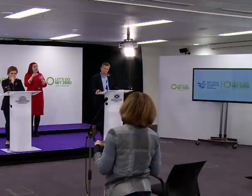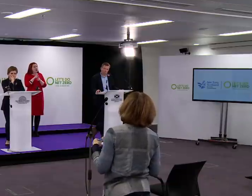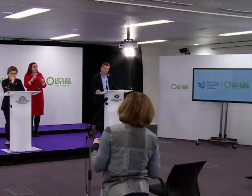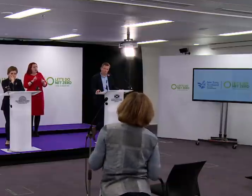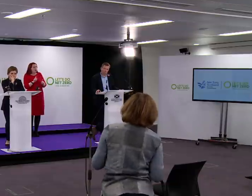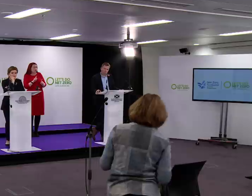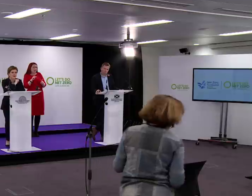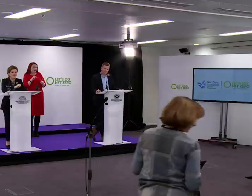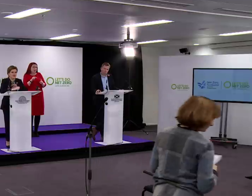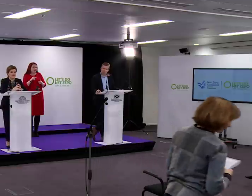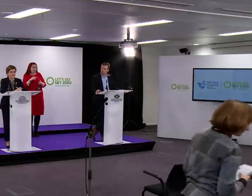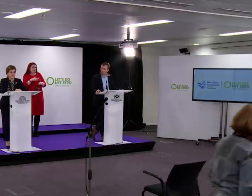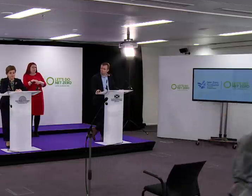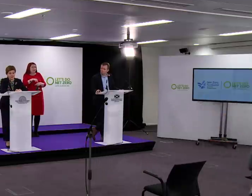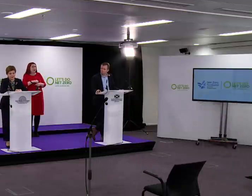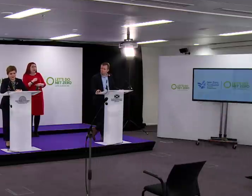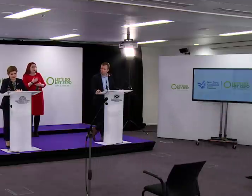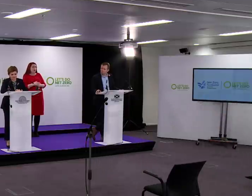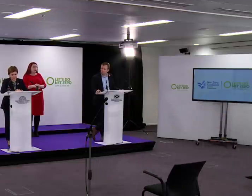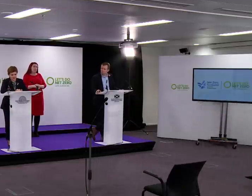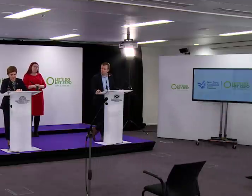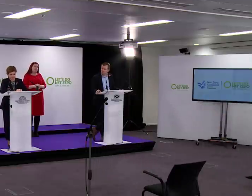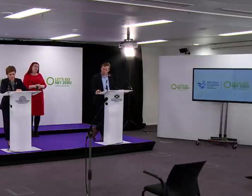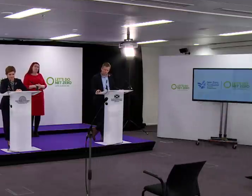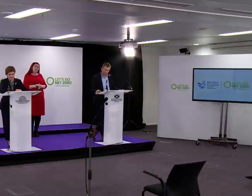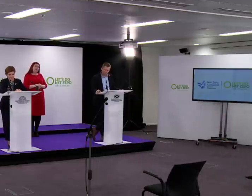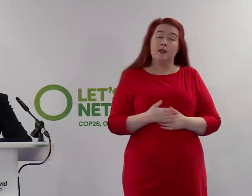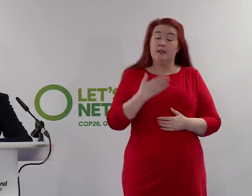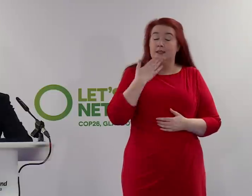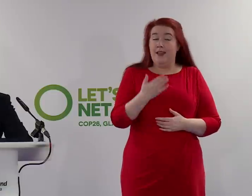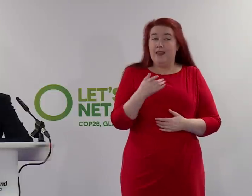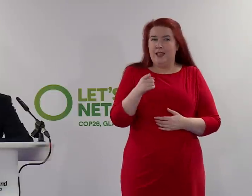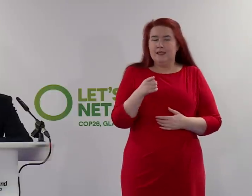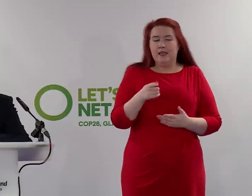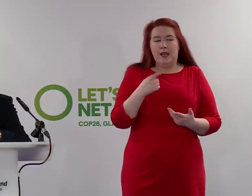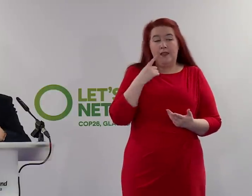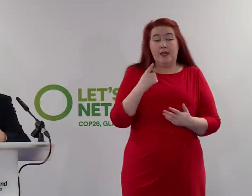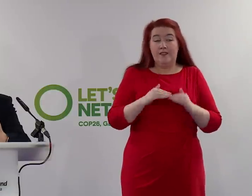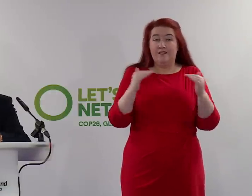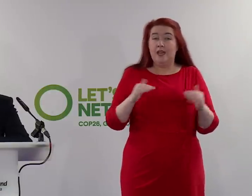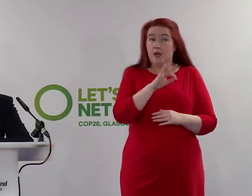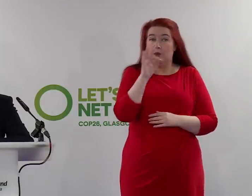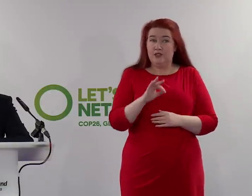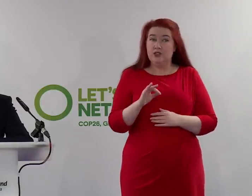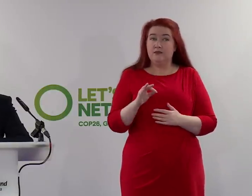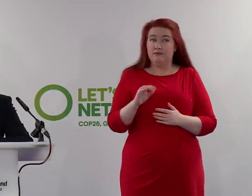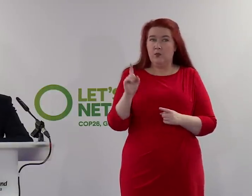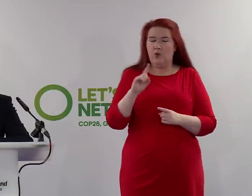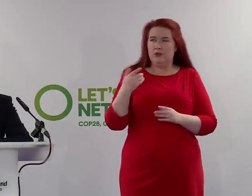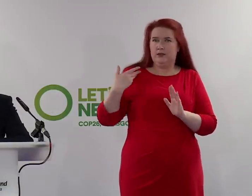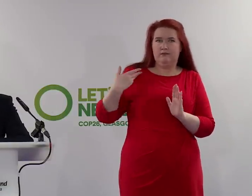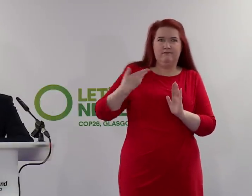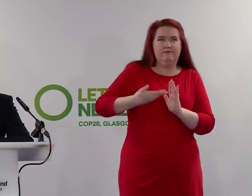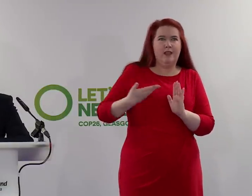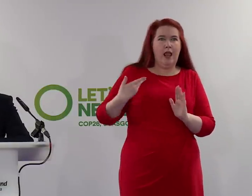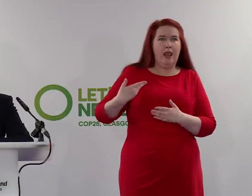the city. Thanks, Libby. I think that's a really fair question flowing from a very fair observation.